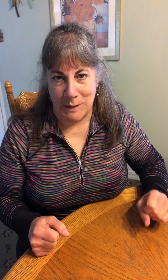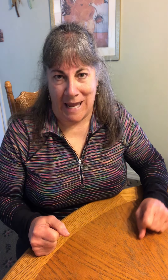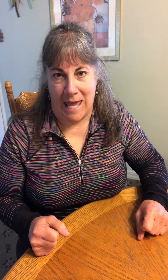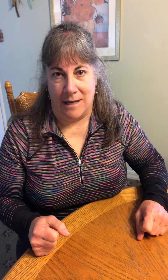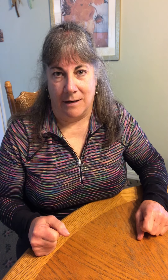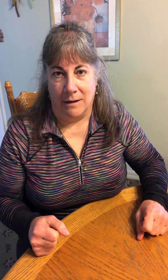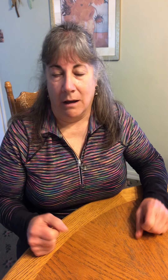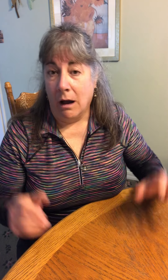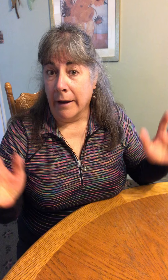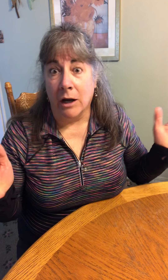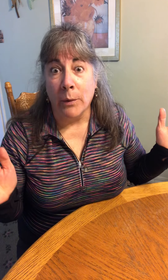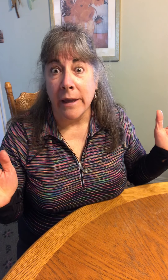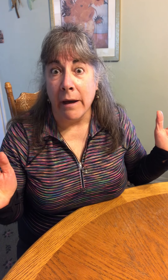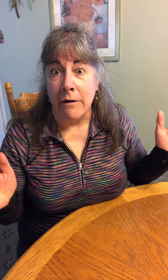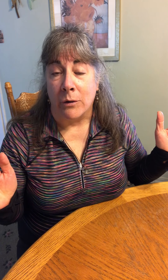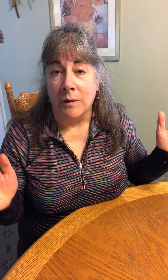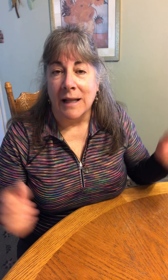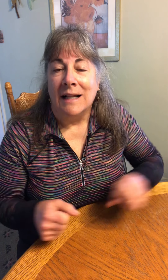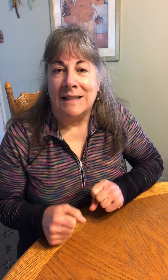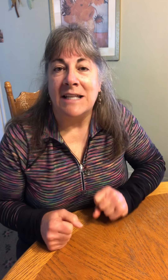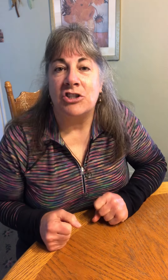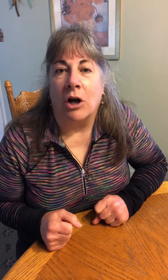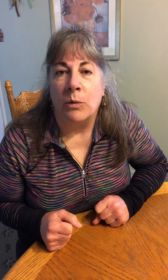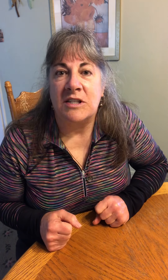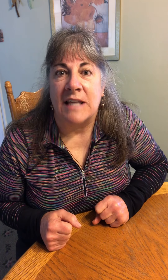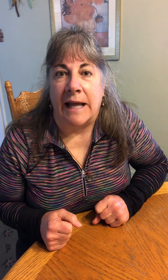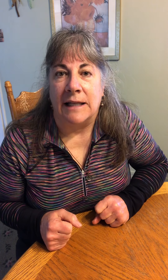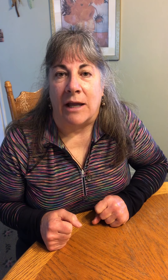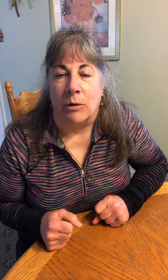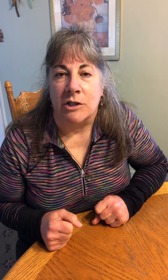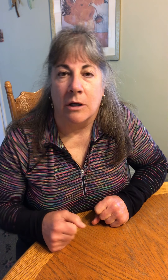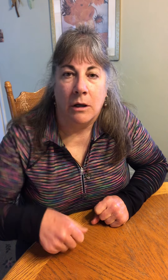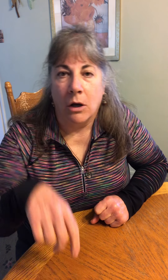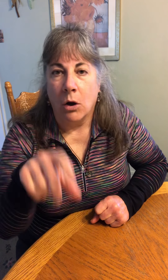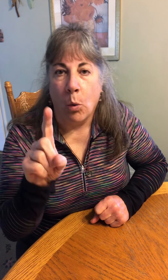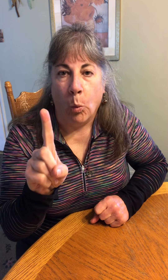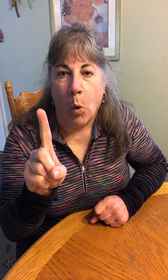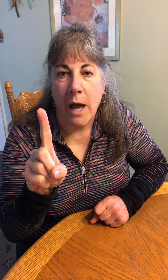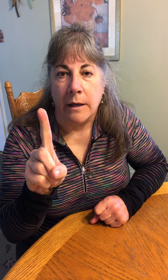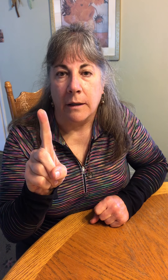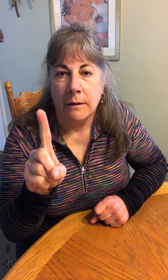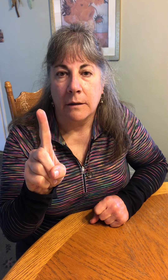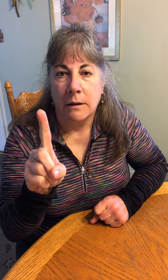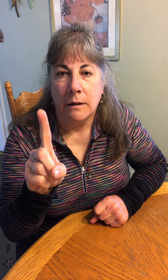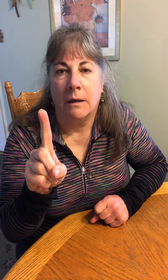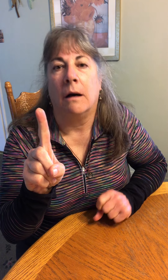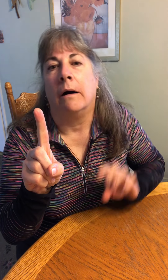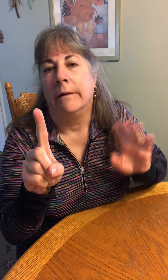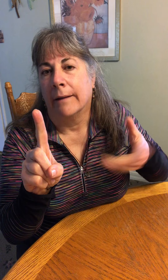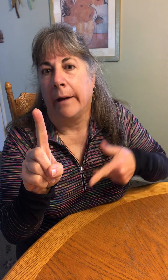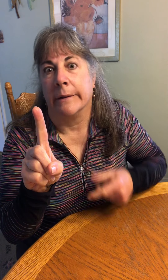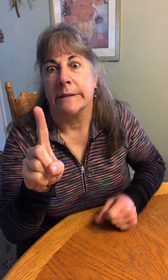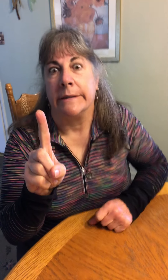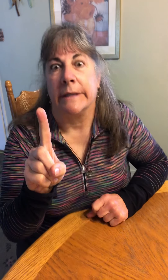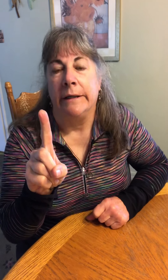ten. Here we go! Let's start with sign language. One. Oh, that was easy.